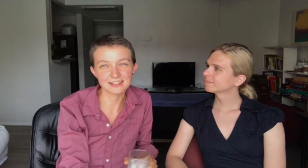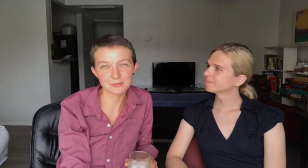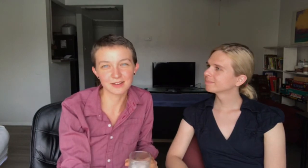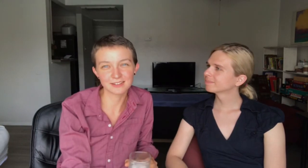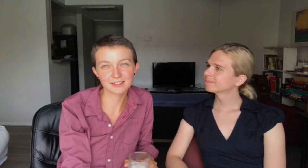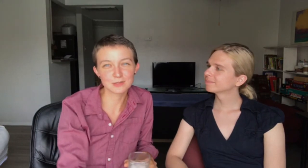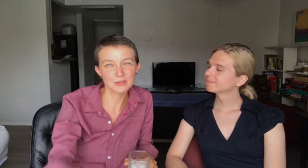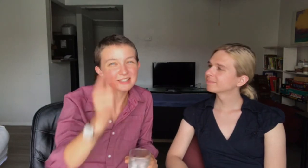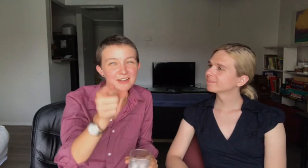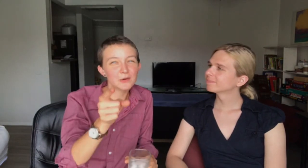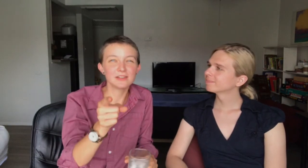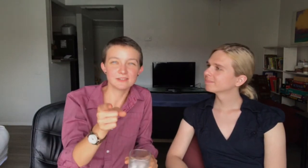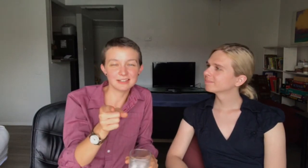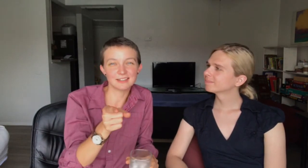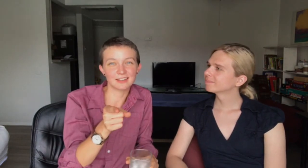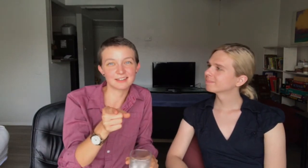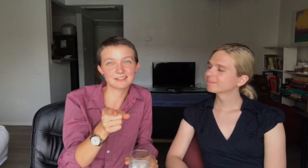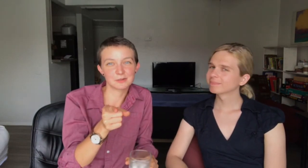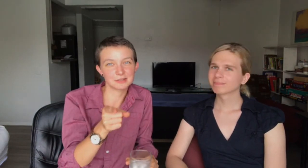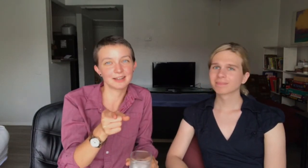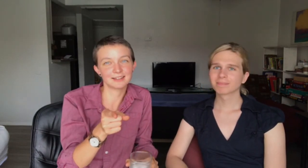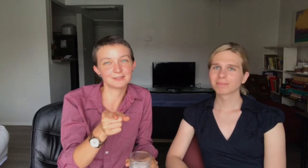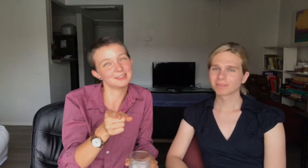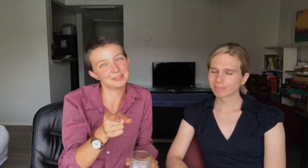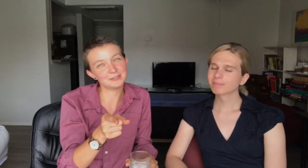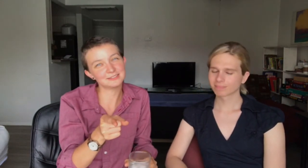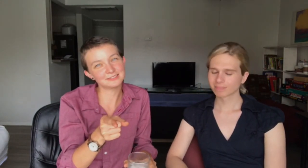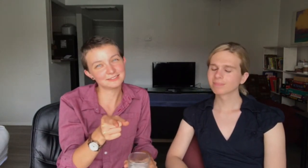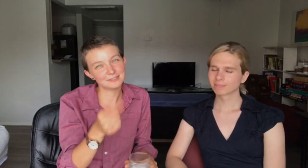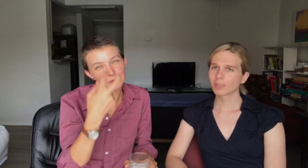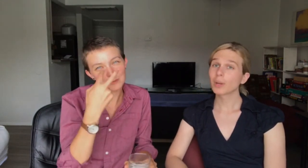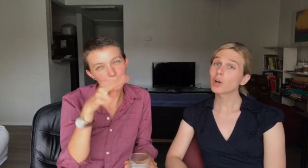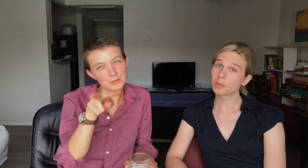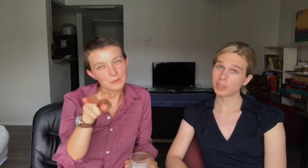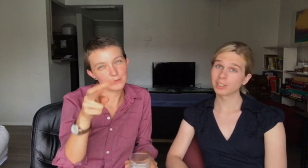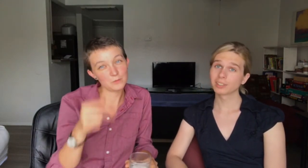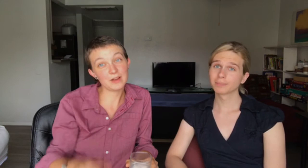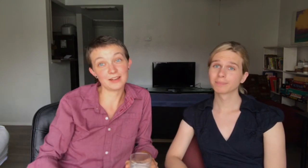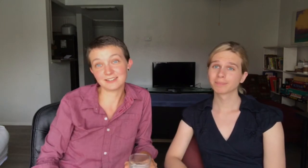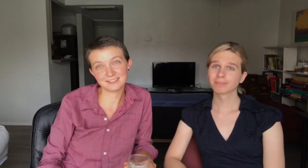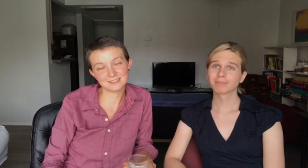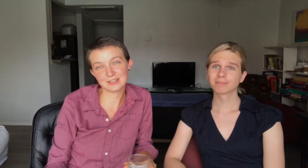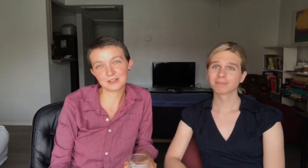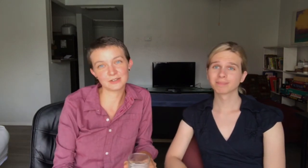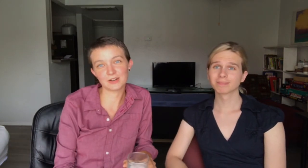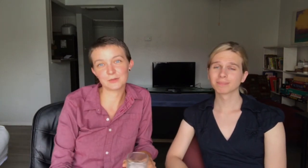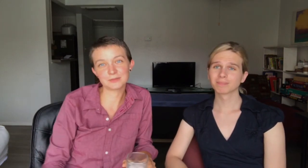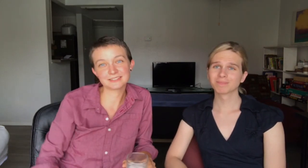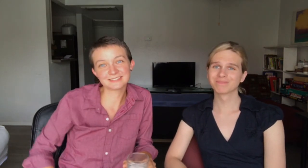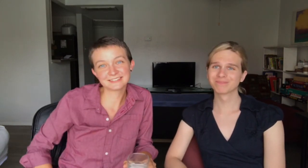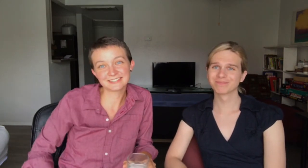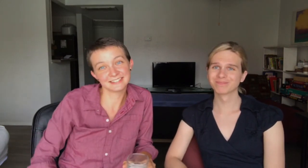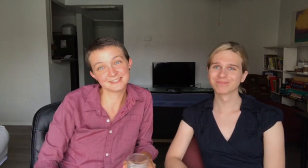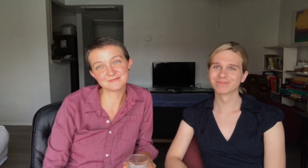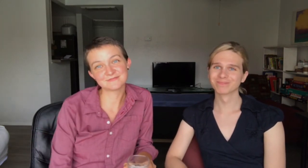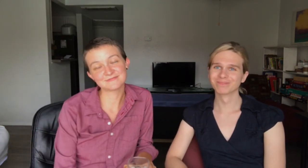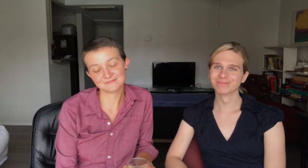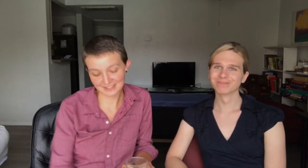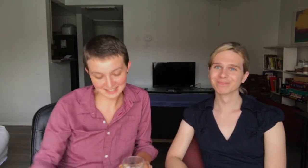this month. Cause we know you did things that were gay. We know. We hope you did. Yeah. We can only hope. Yeah. But